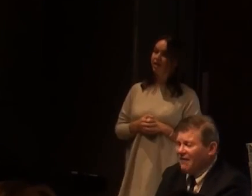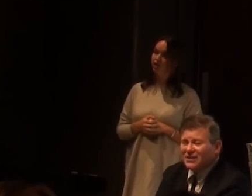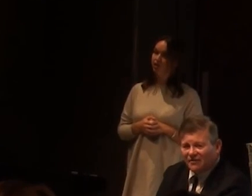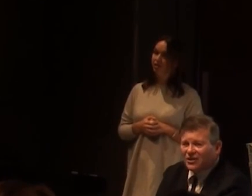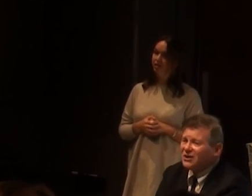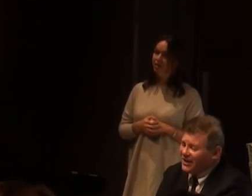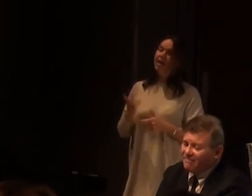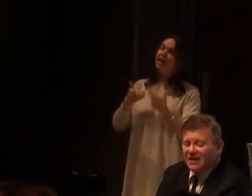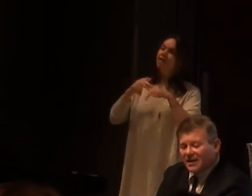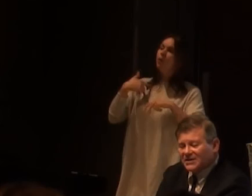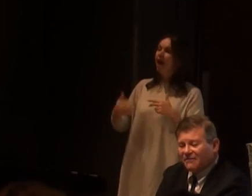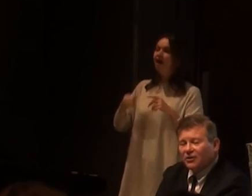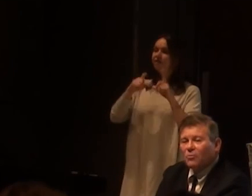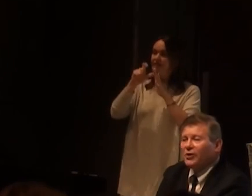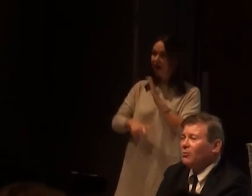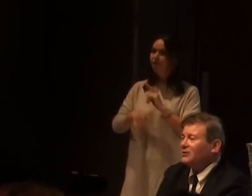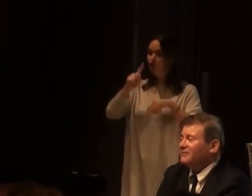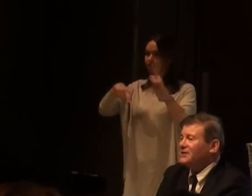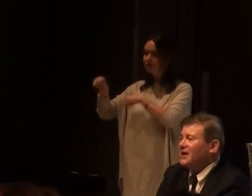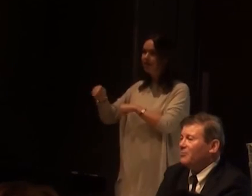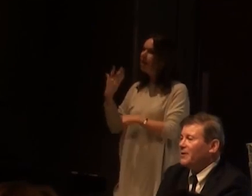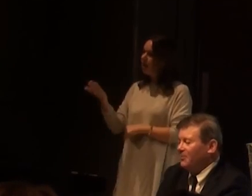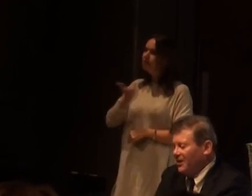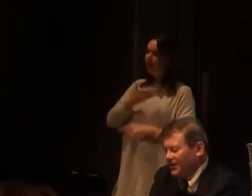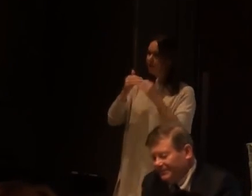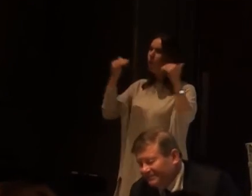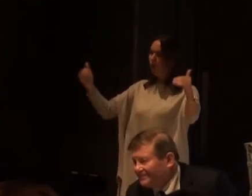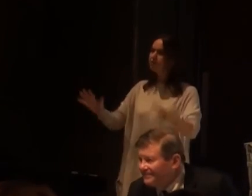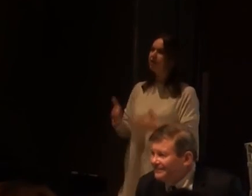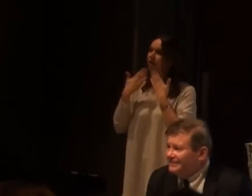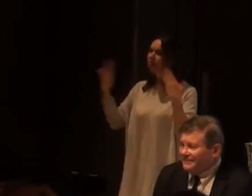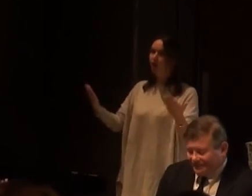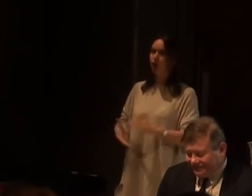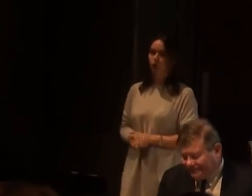if we're having diversity, let's have a little more equality for disabled people. Thank you.